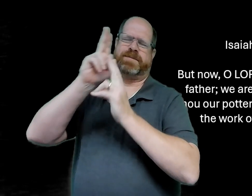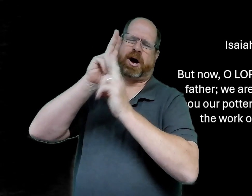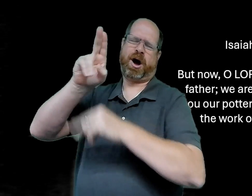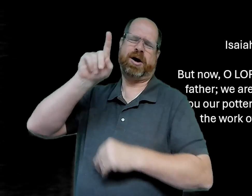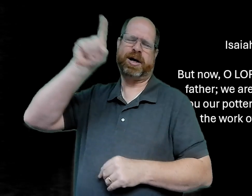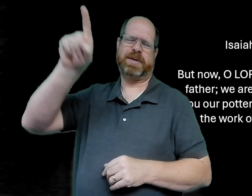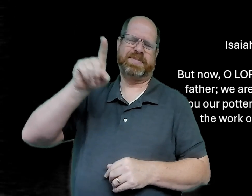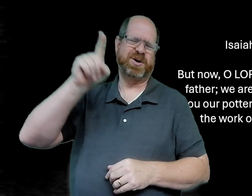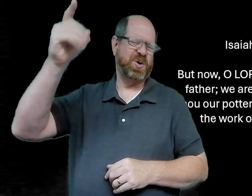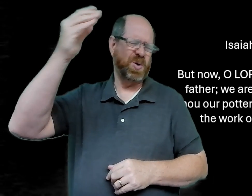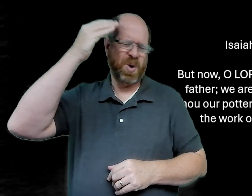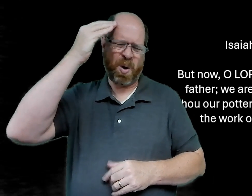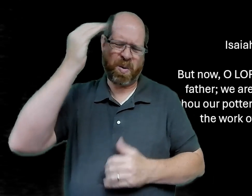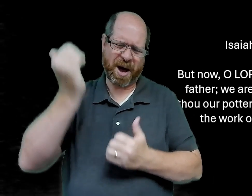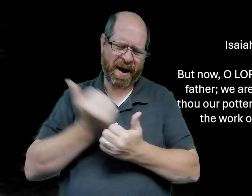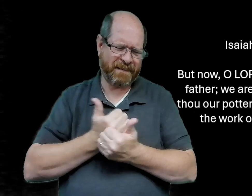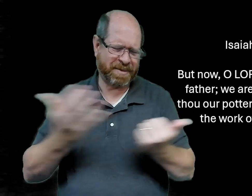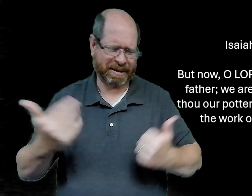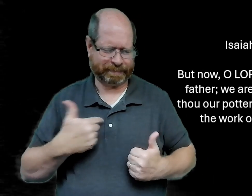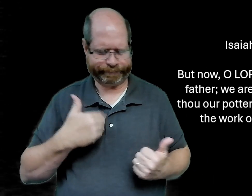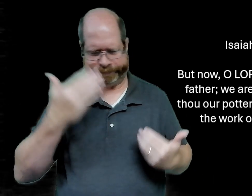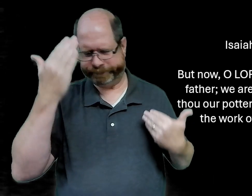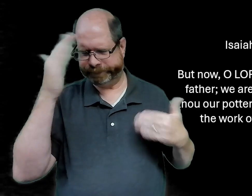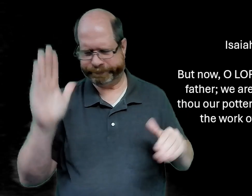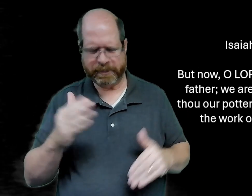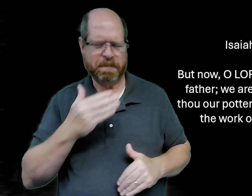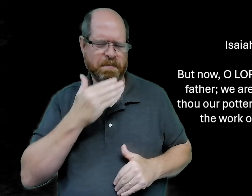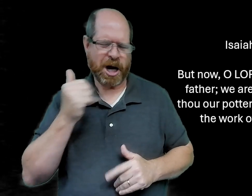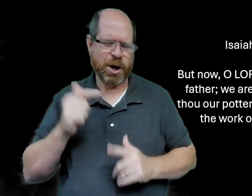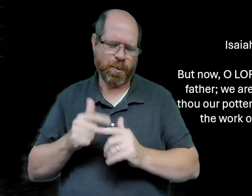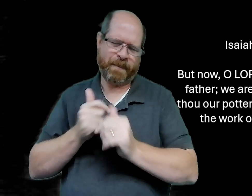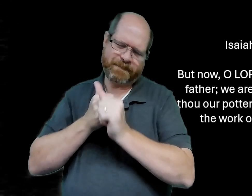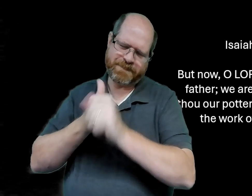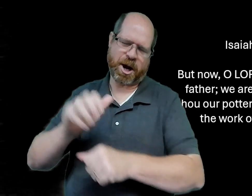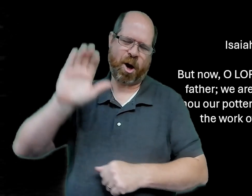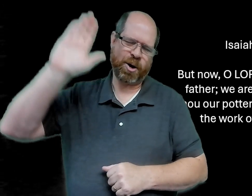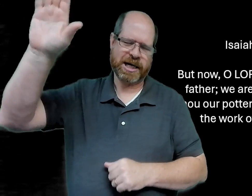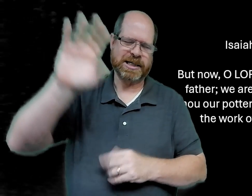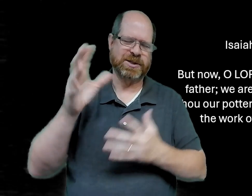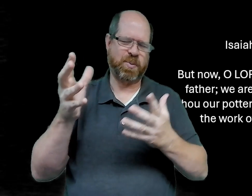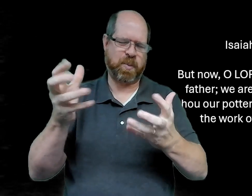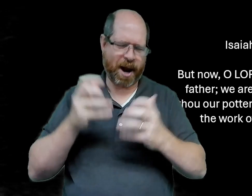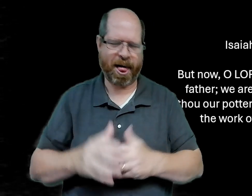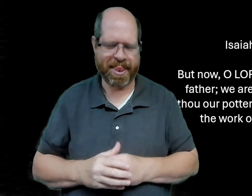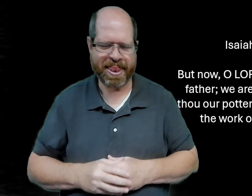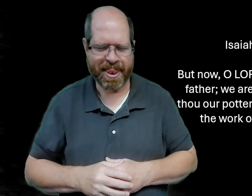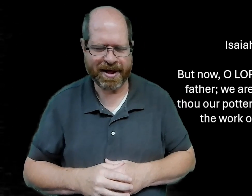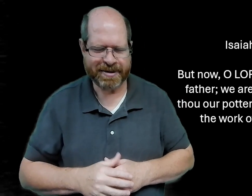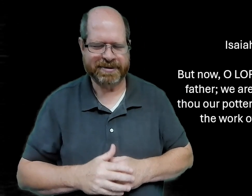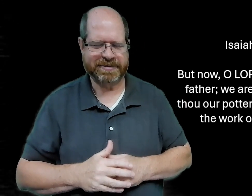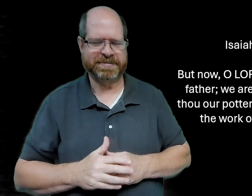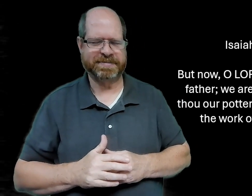so that we can be holy and honor you in everything you know best and we need to follow you and your will